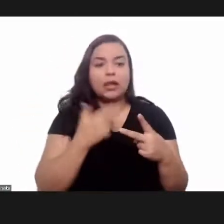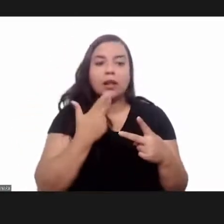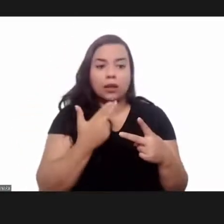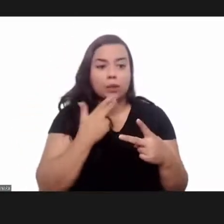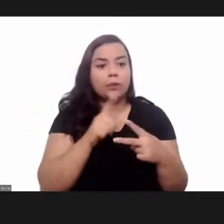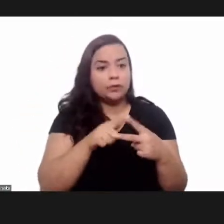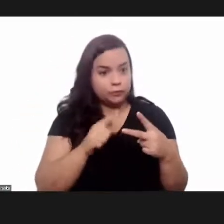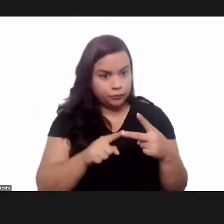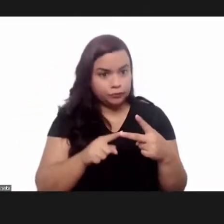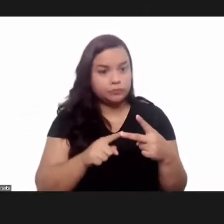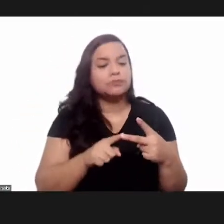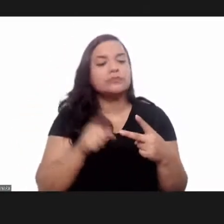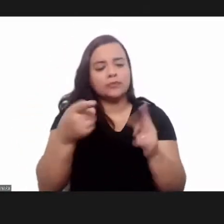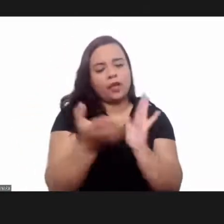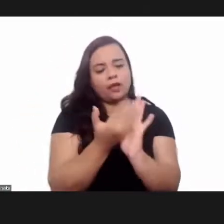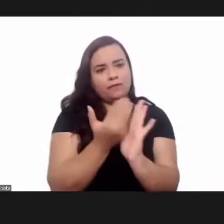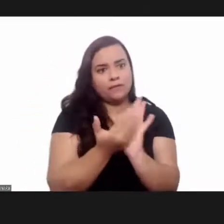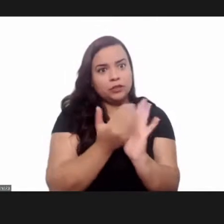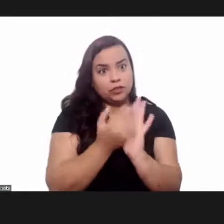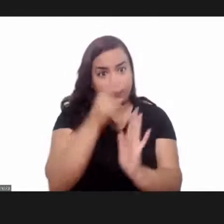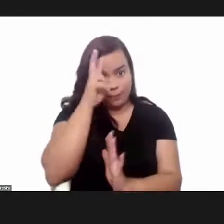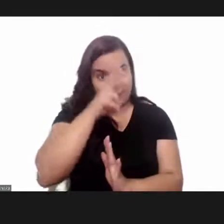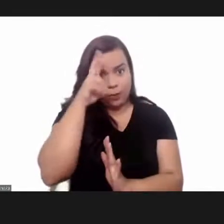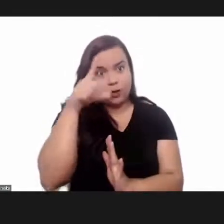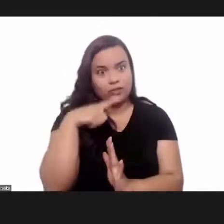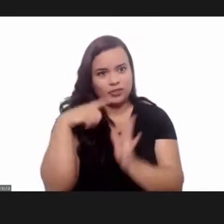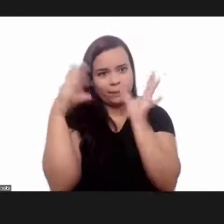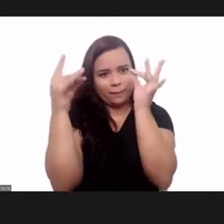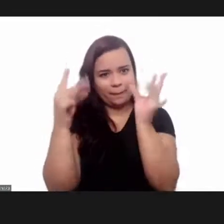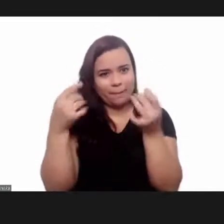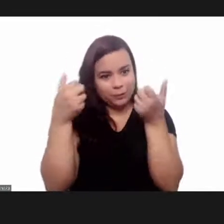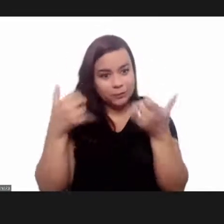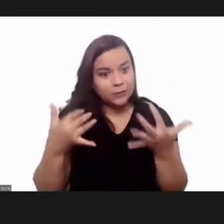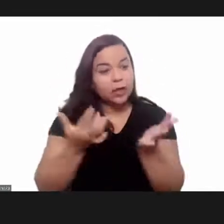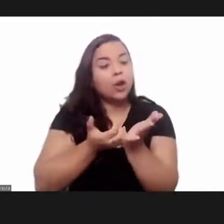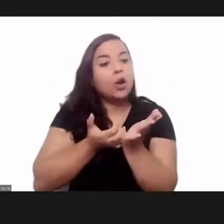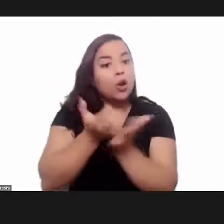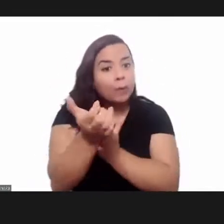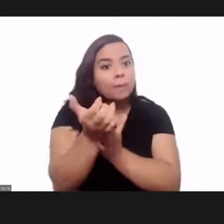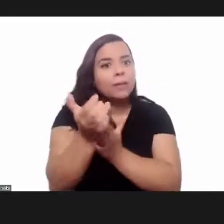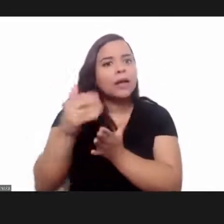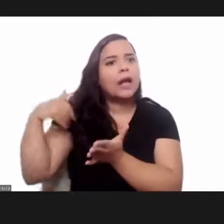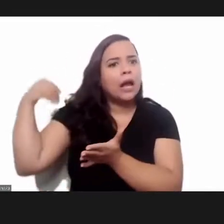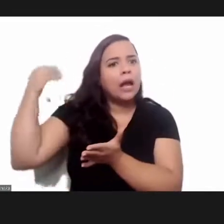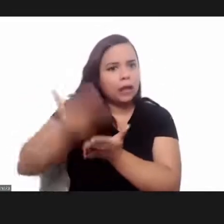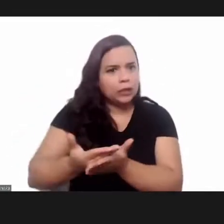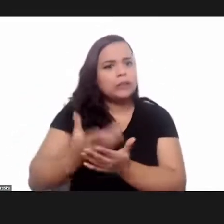memorias has this detail that ever since the beginning of the journal